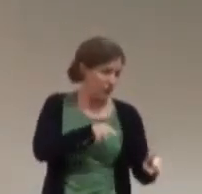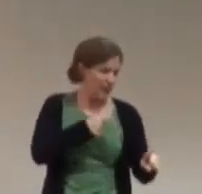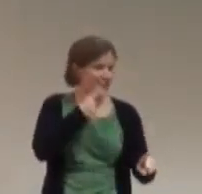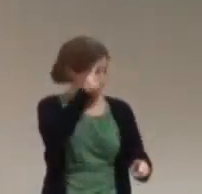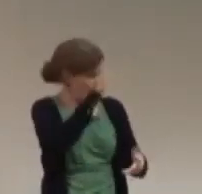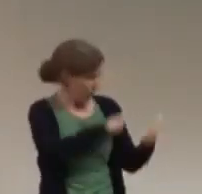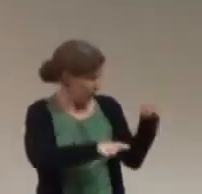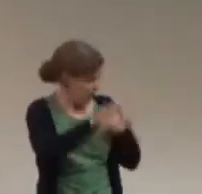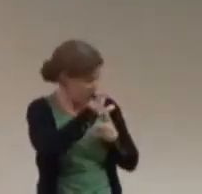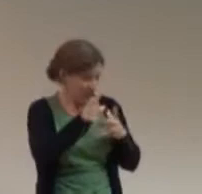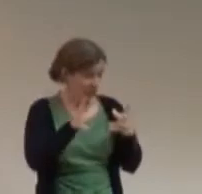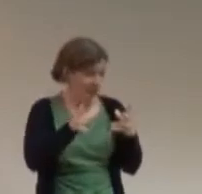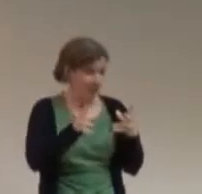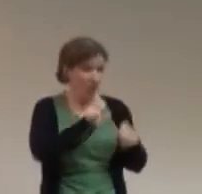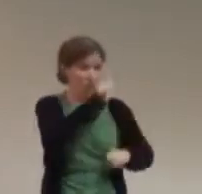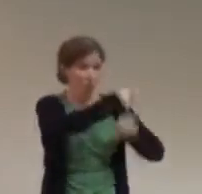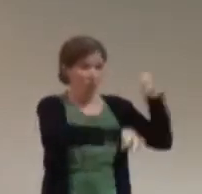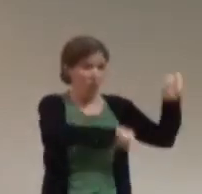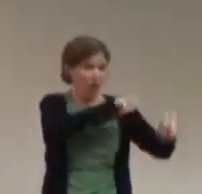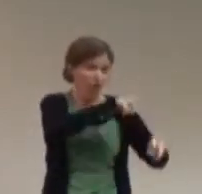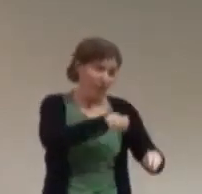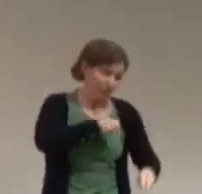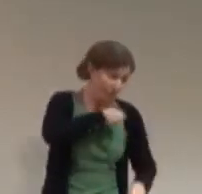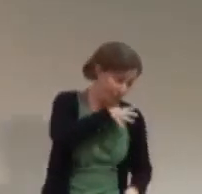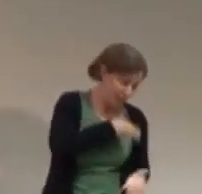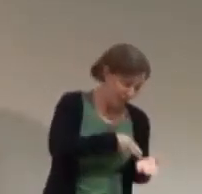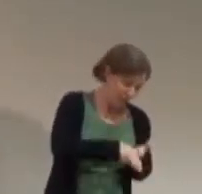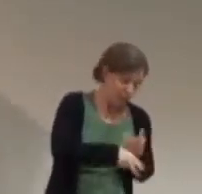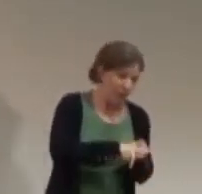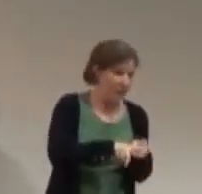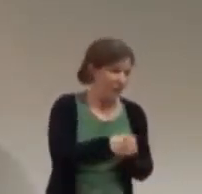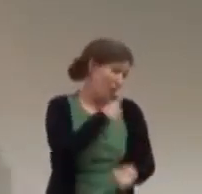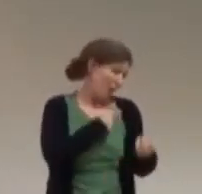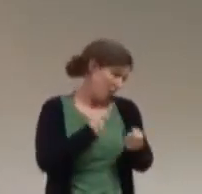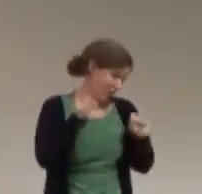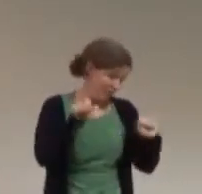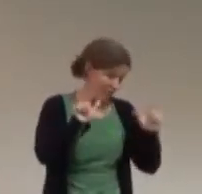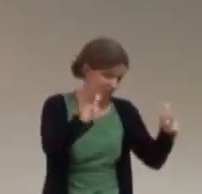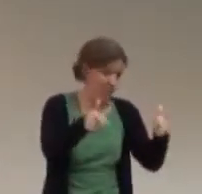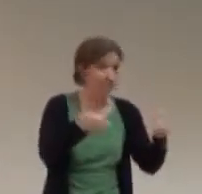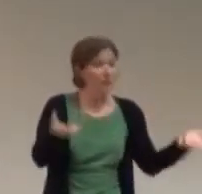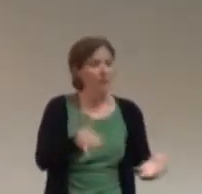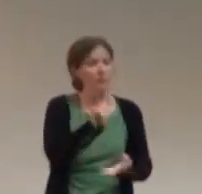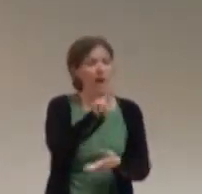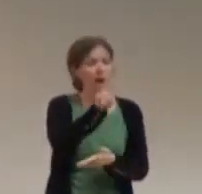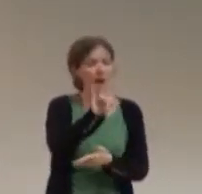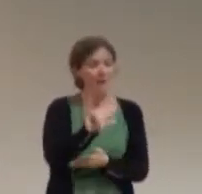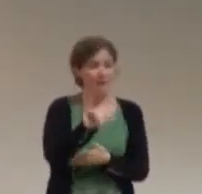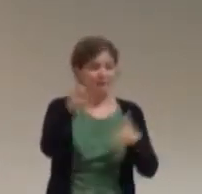you're confused by all the content that's a little messy... There you go. Please welcome Ivy.